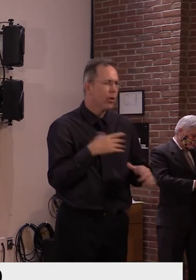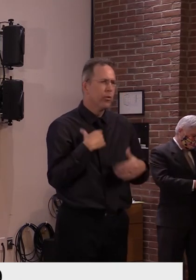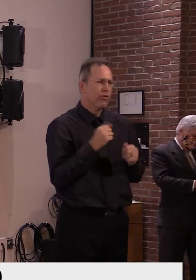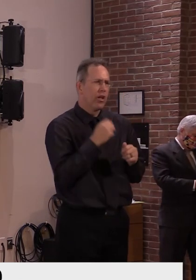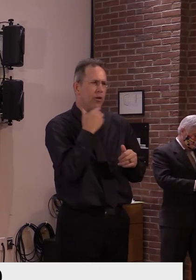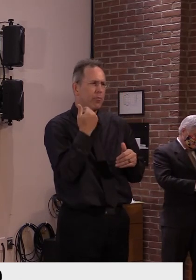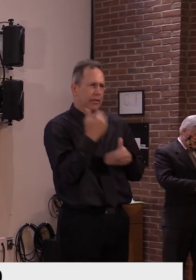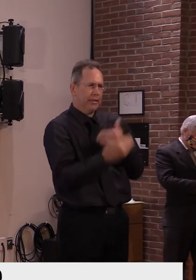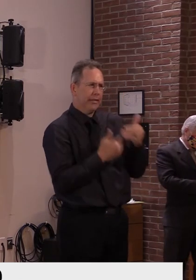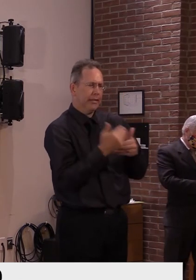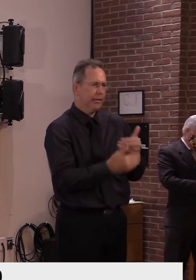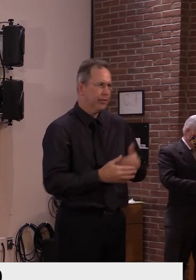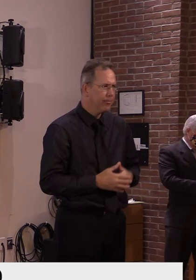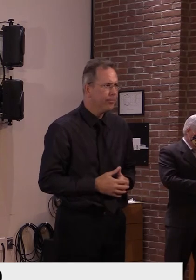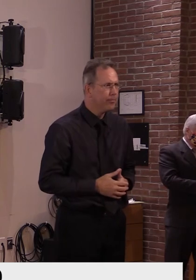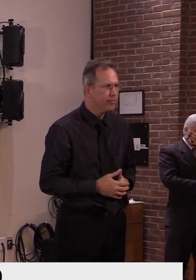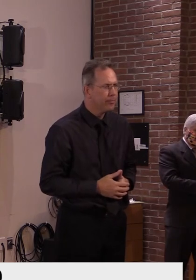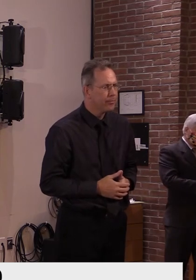Alrighty. Thank you so much.